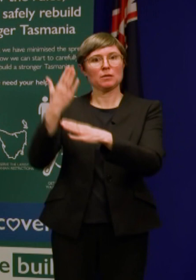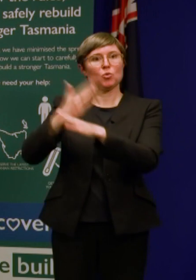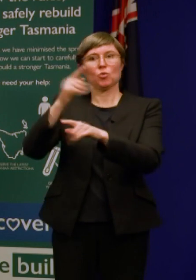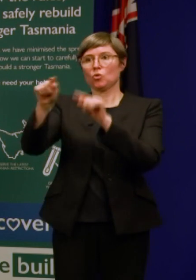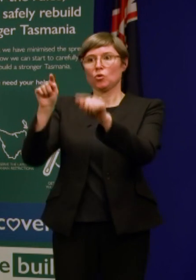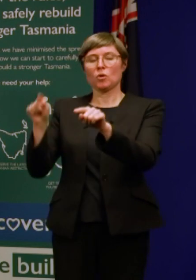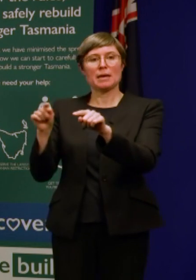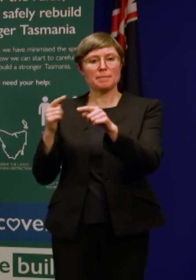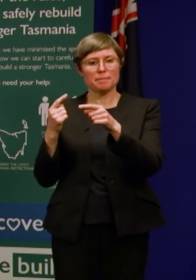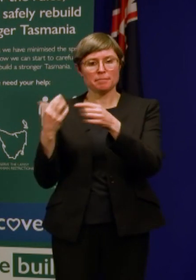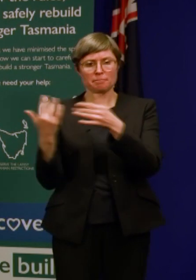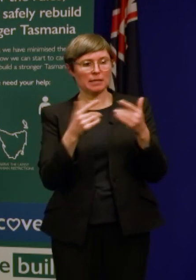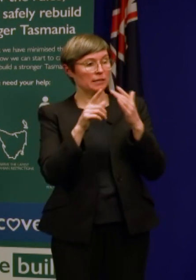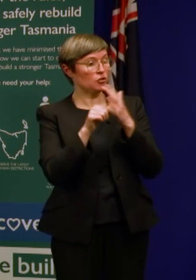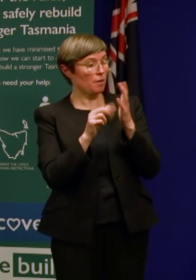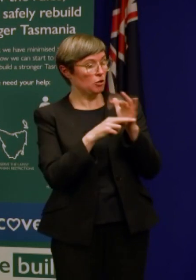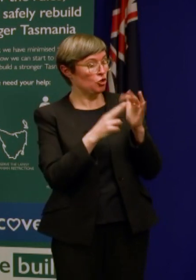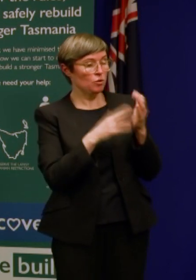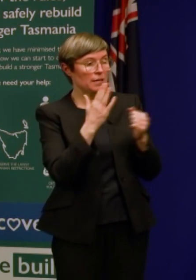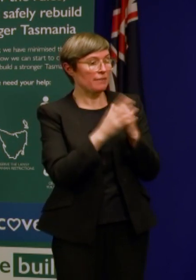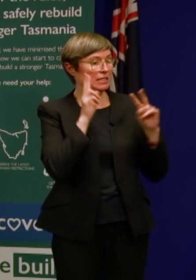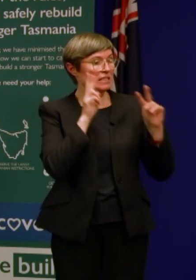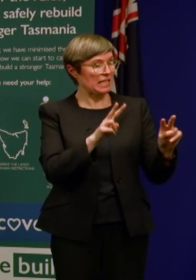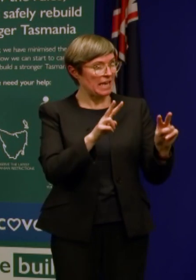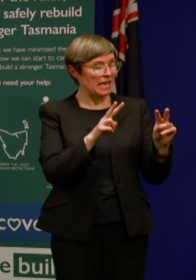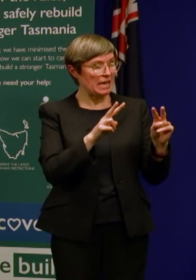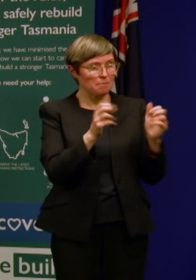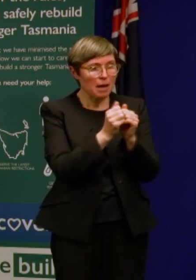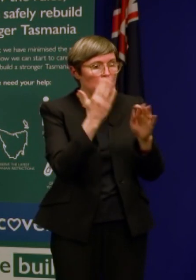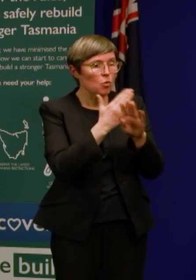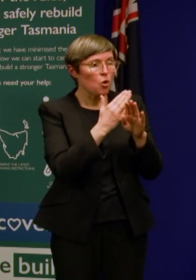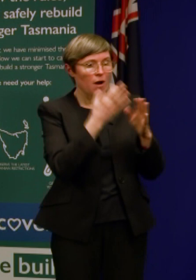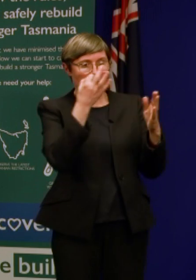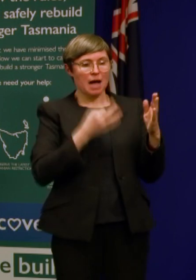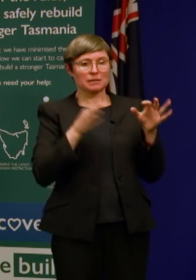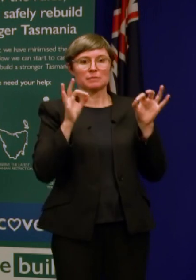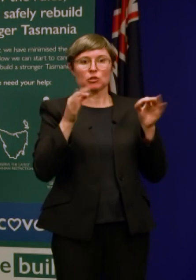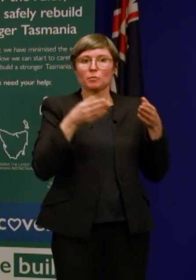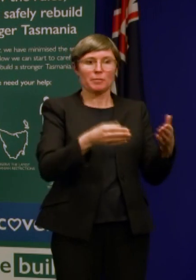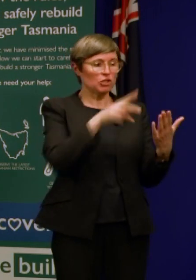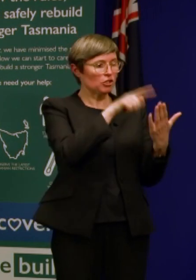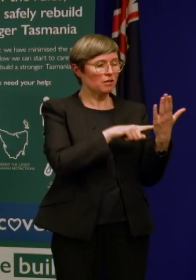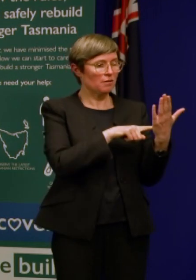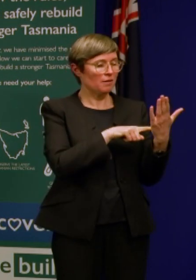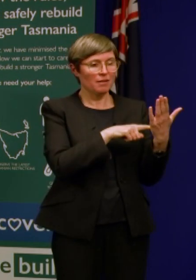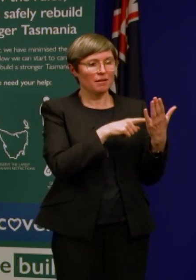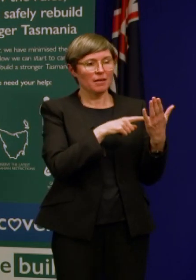cases, get to see the request for exemption. That's a matter for the State Comptroller and for